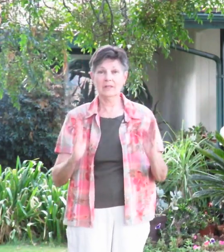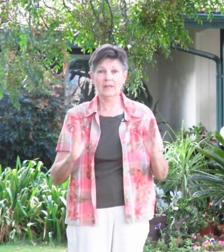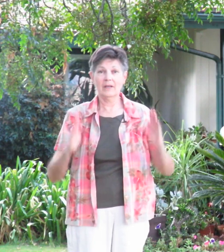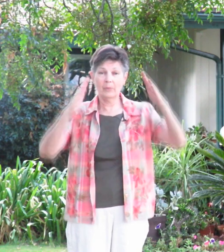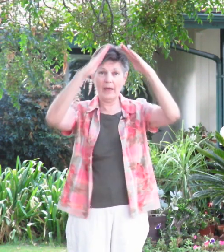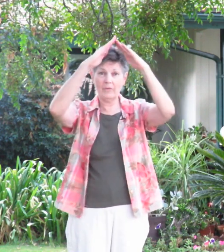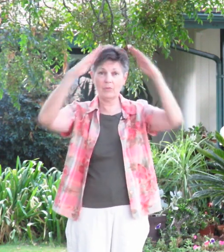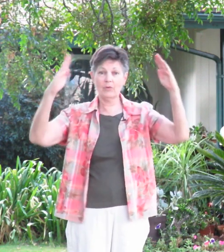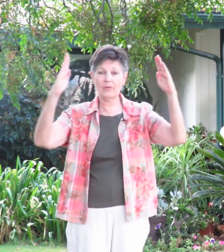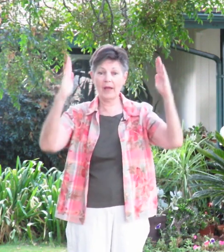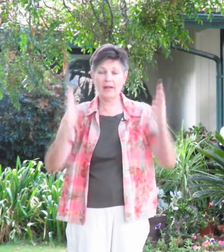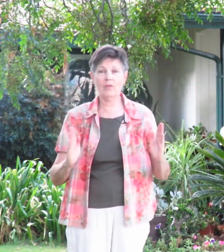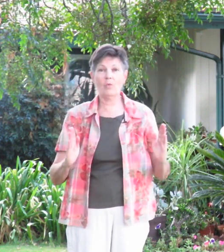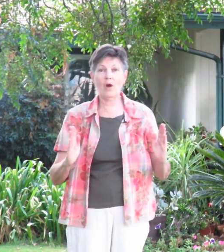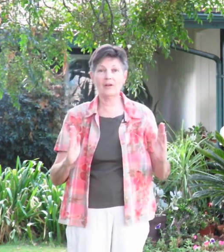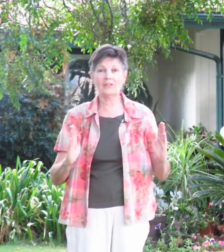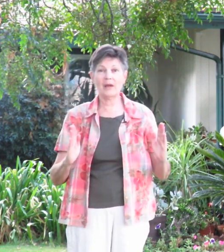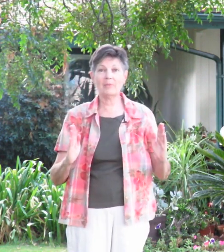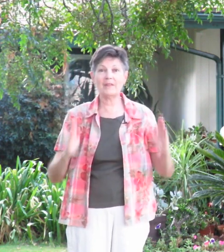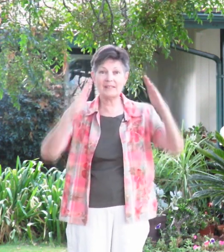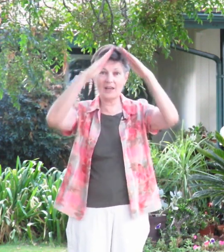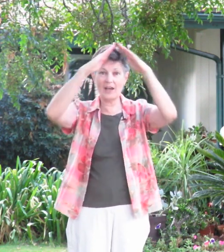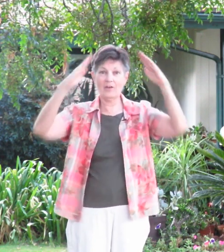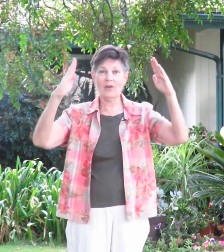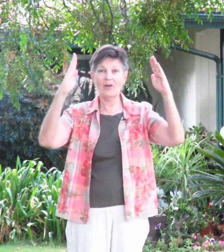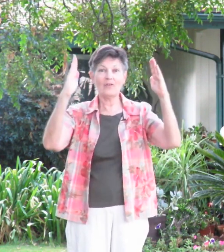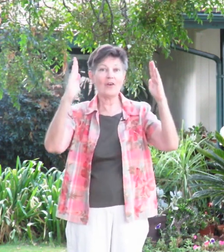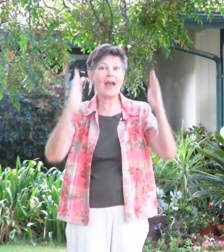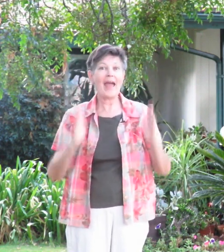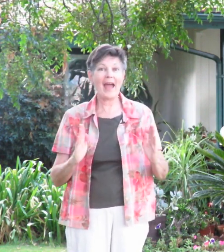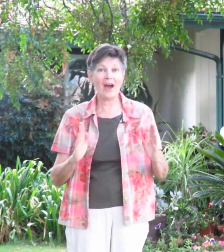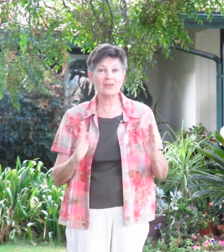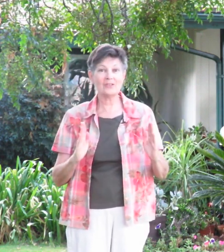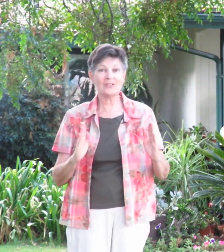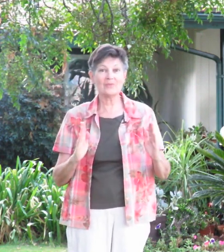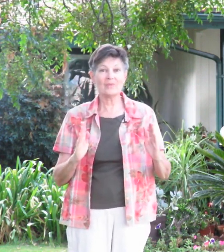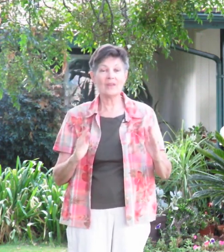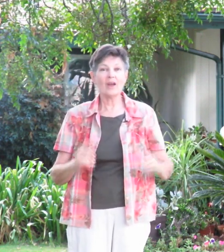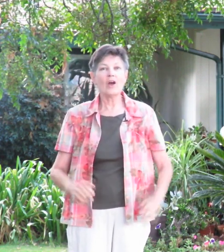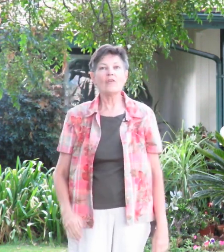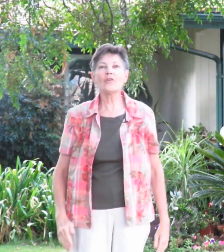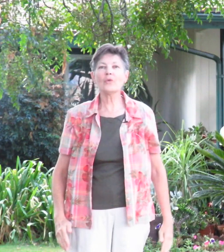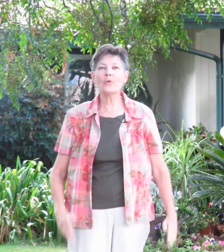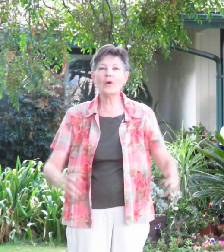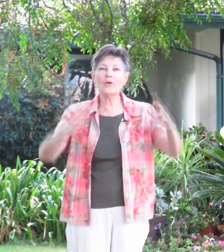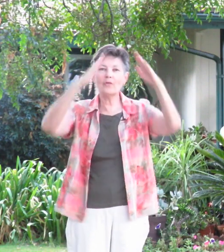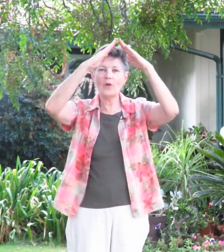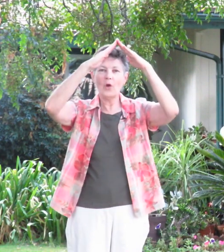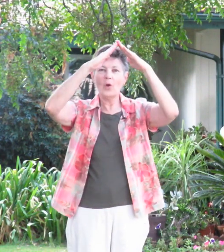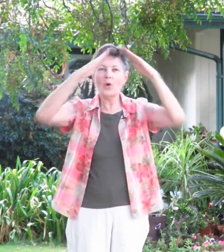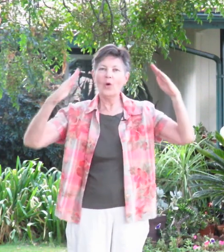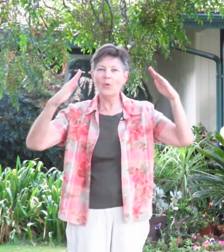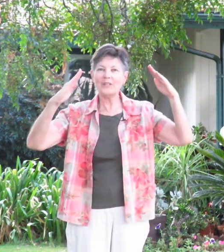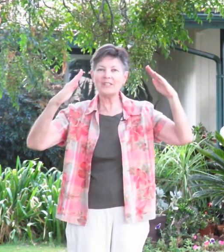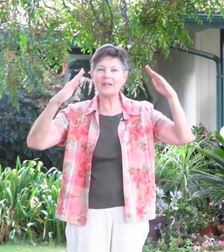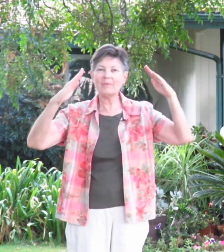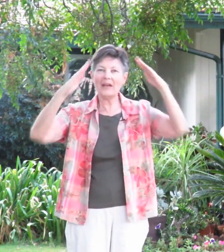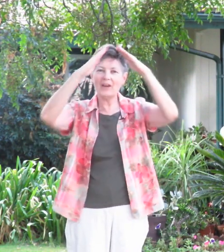here we have the roof line and the walls. That would be the sign for house. For roof, we just come down